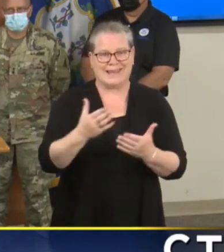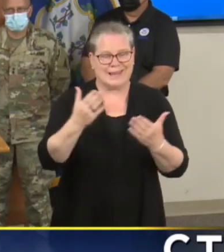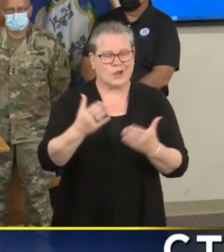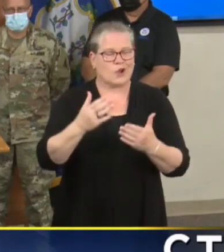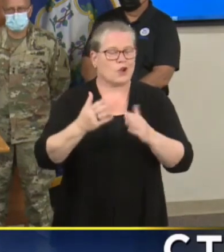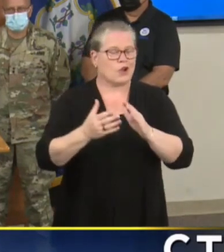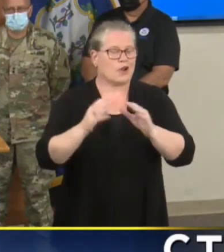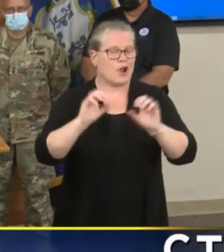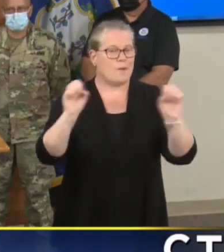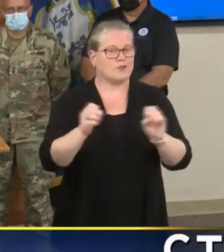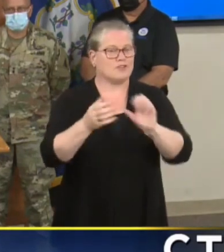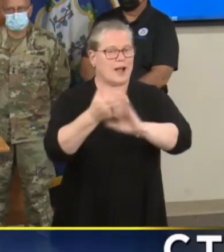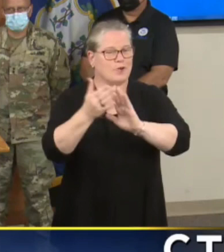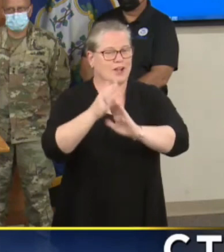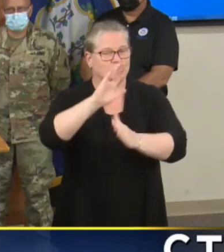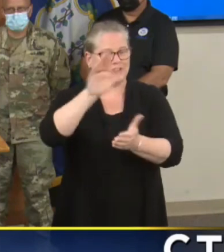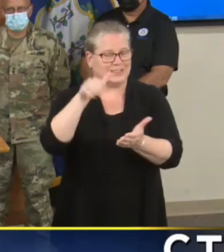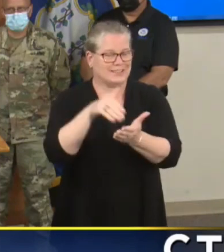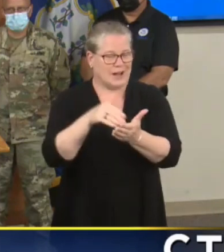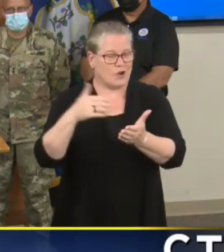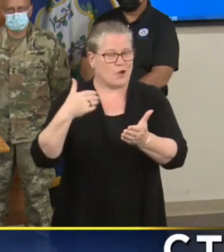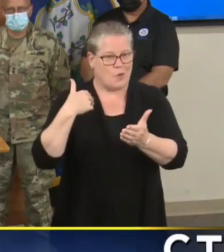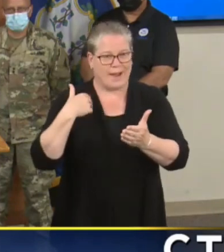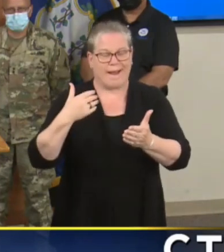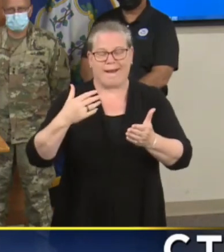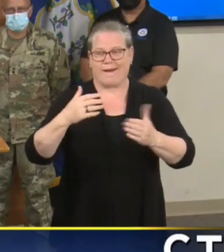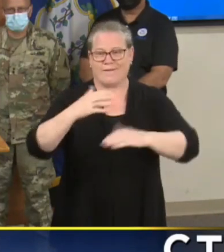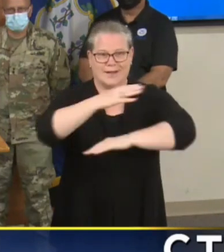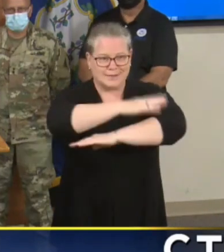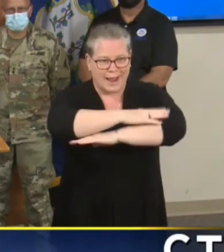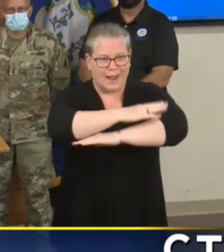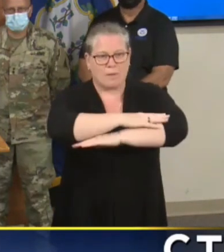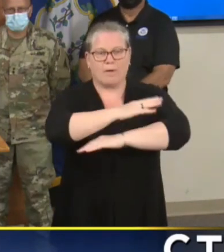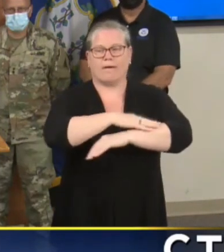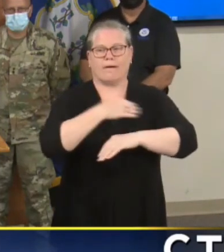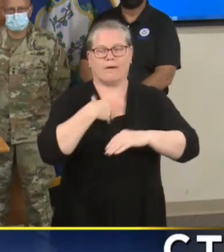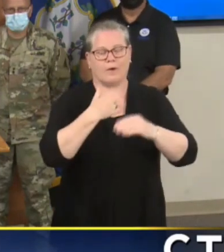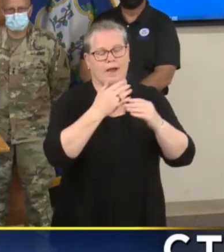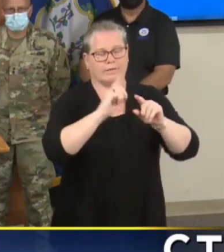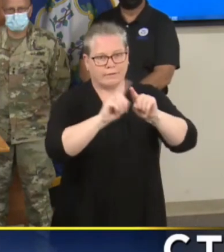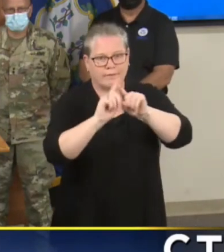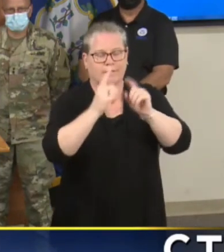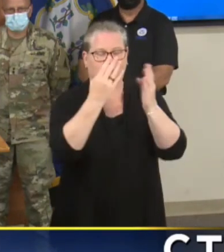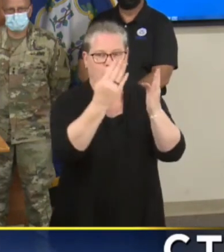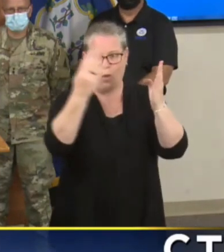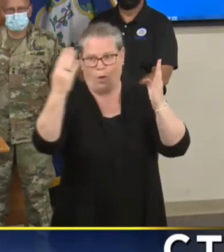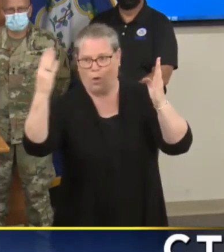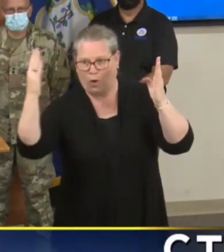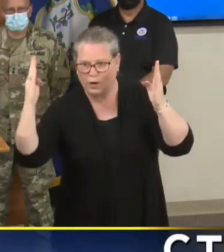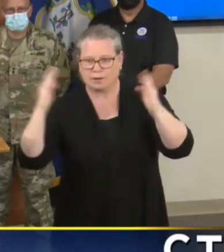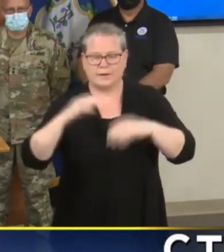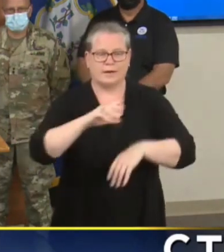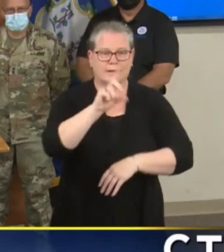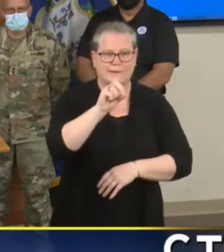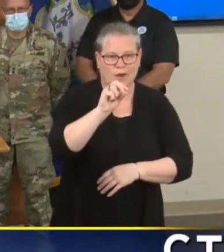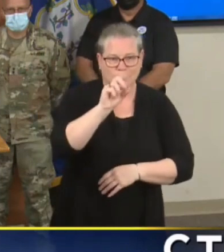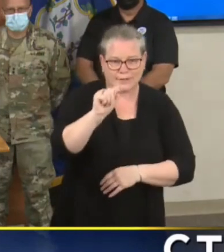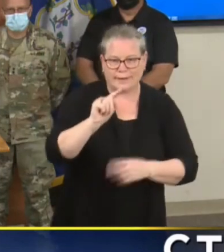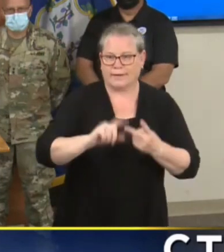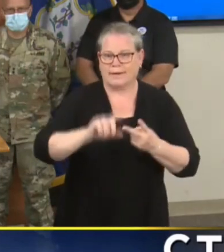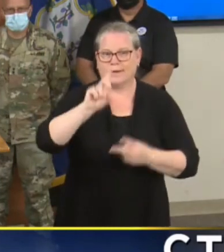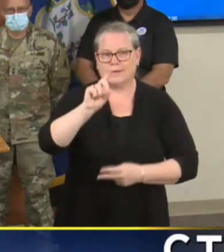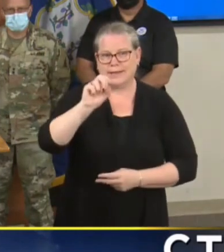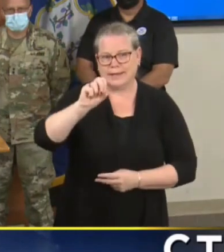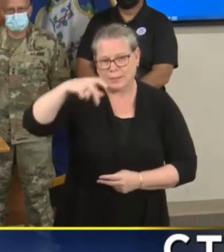with the boards in front we've had all the commissioners you know that's DOT transportation DEEP. We've got General